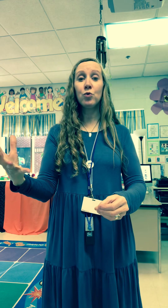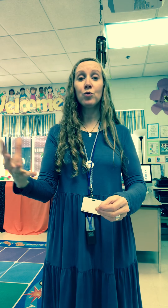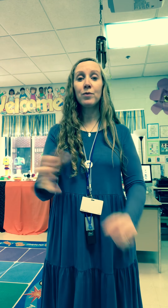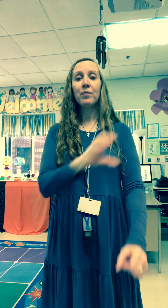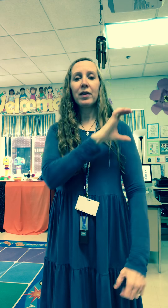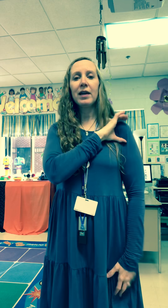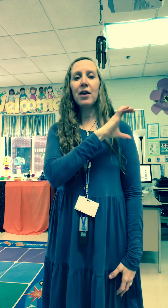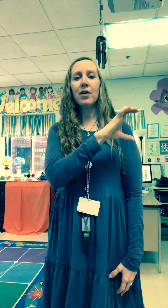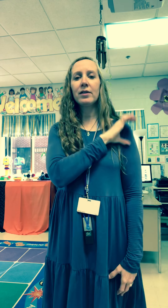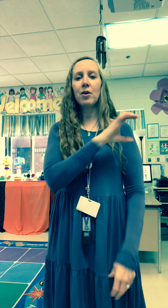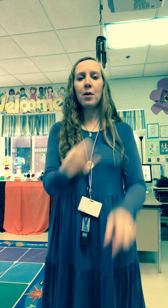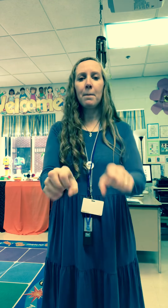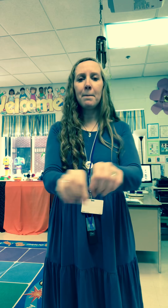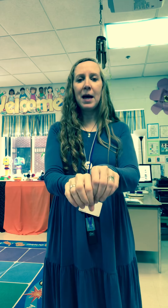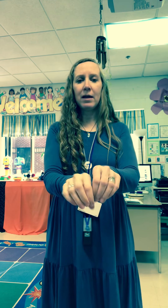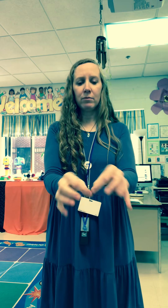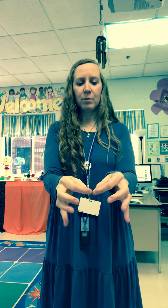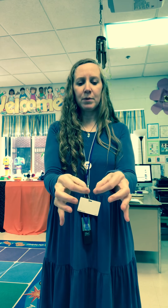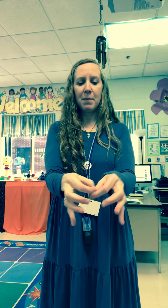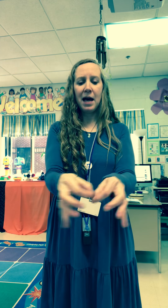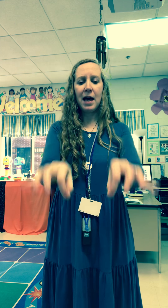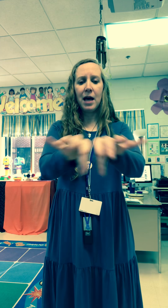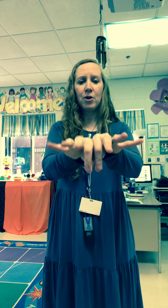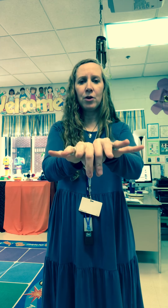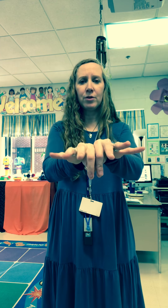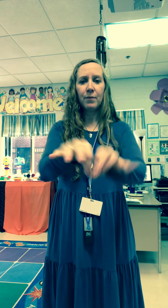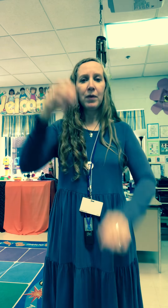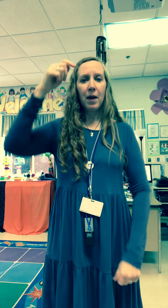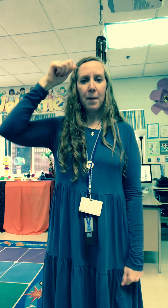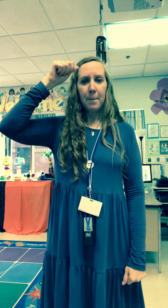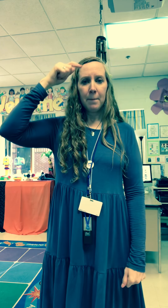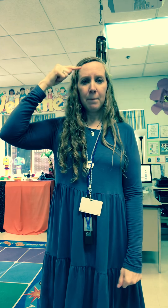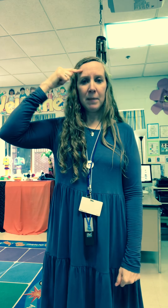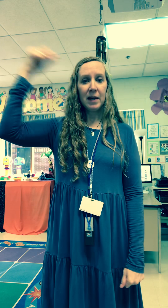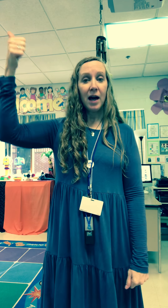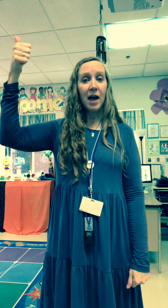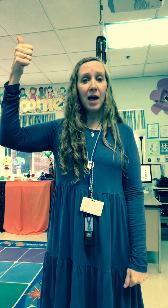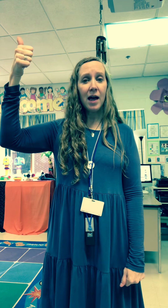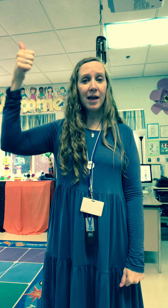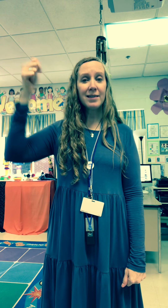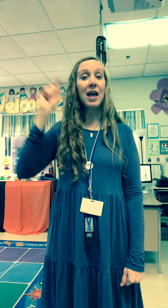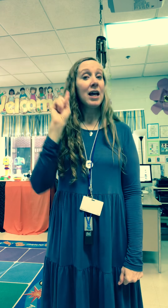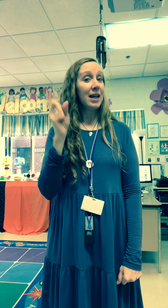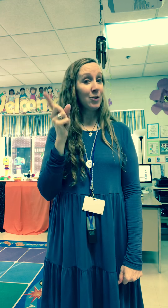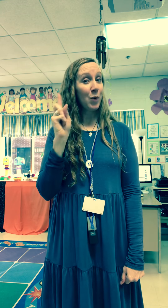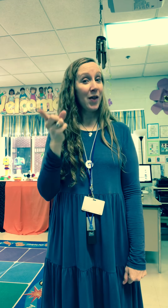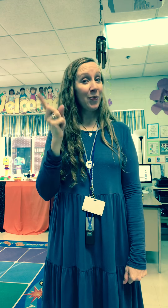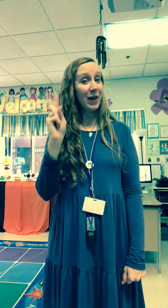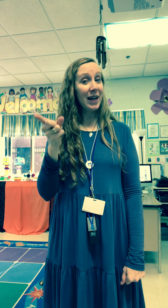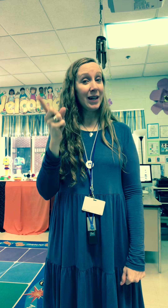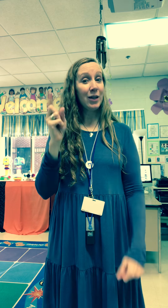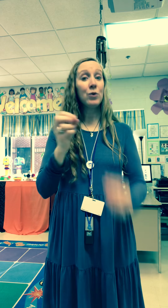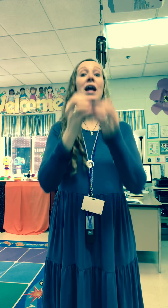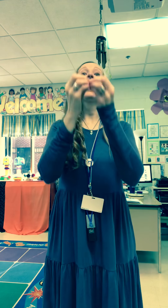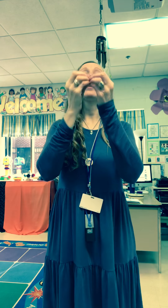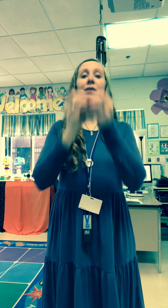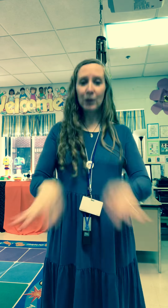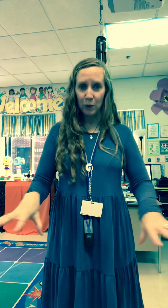character matters matters because it's one thing you can't lose matters